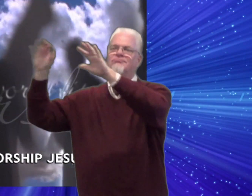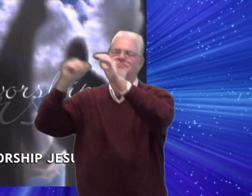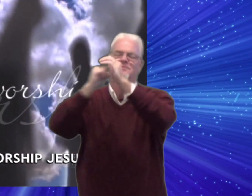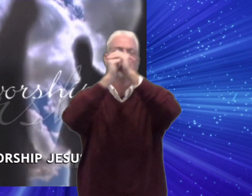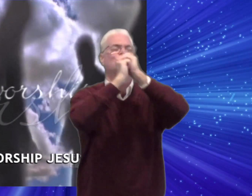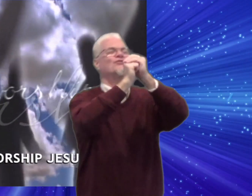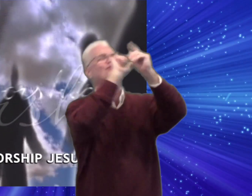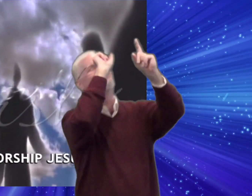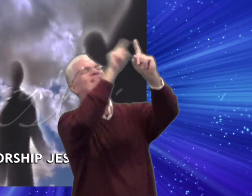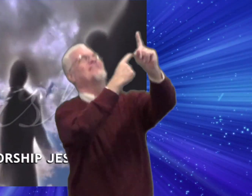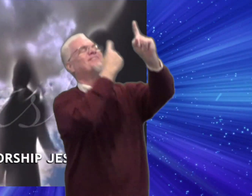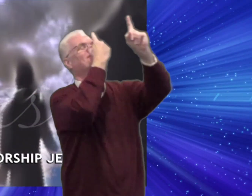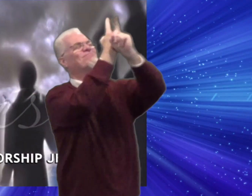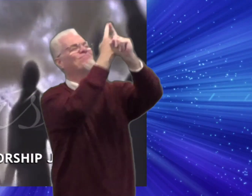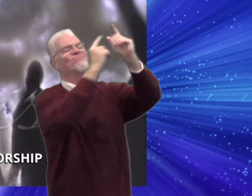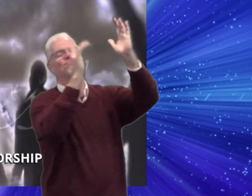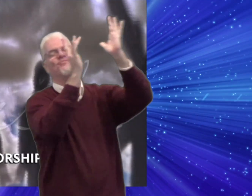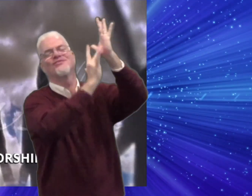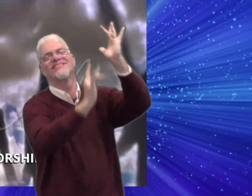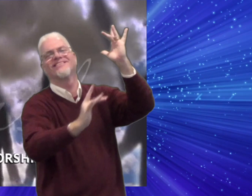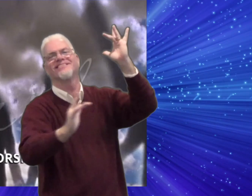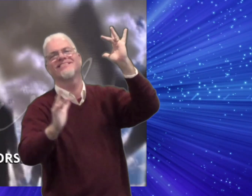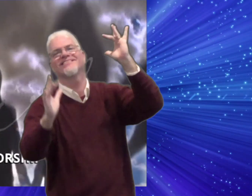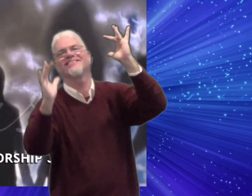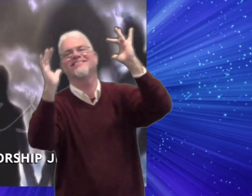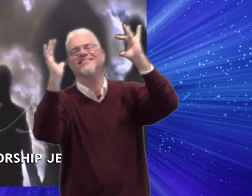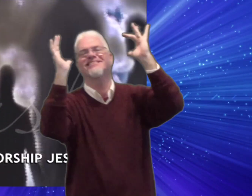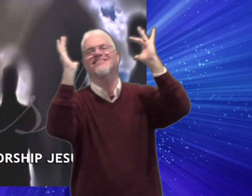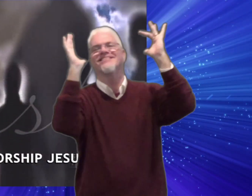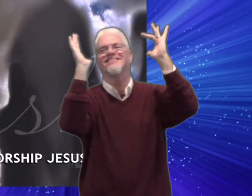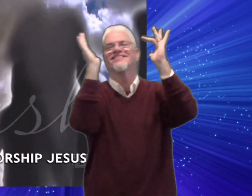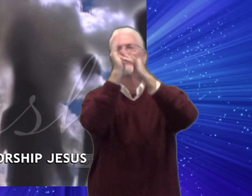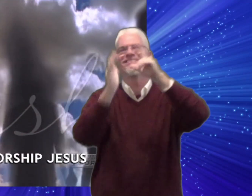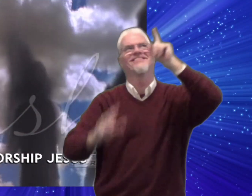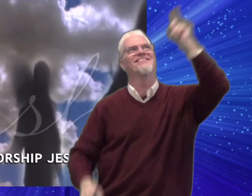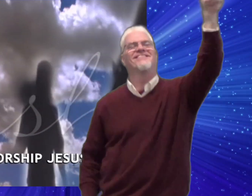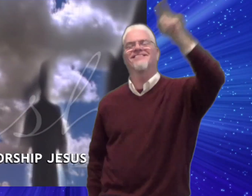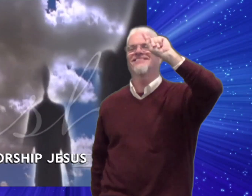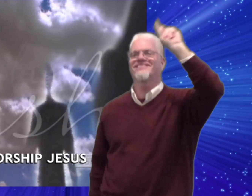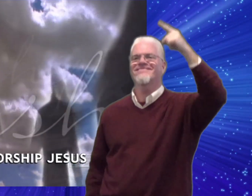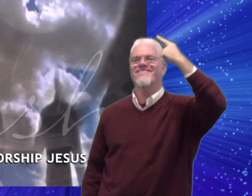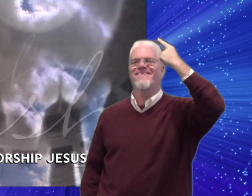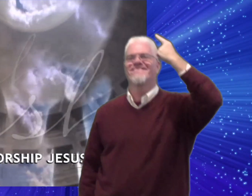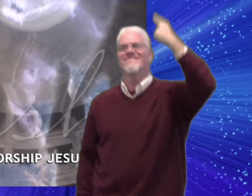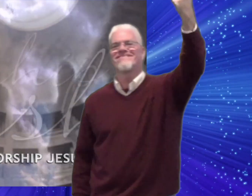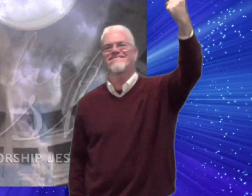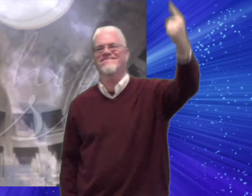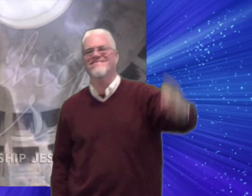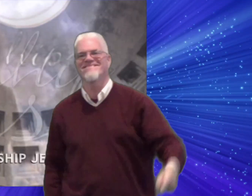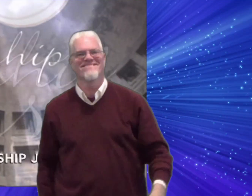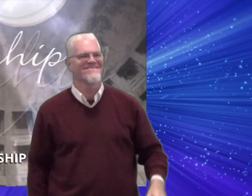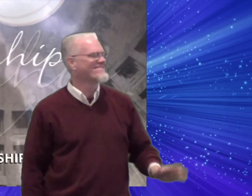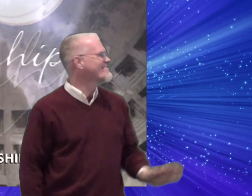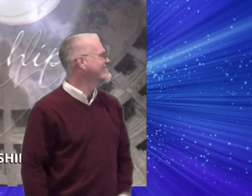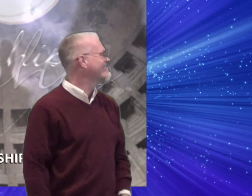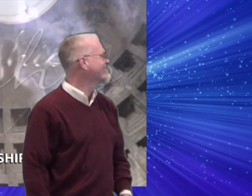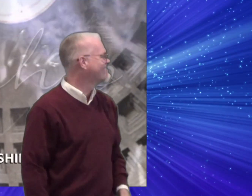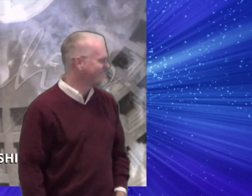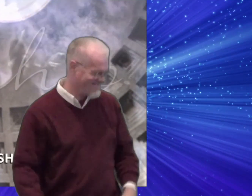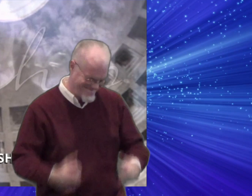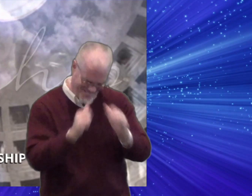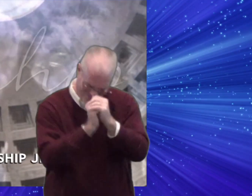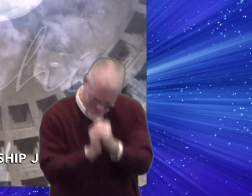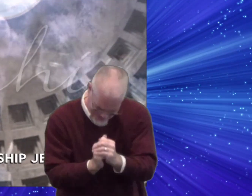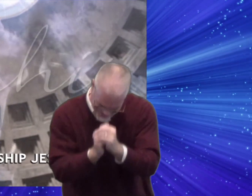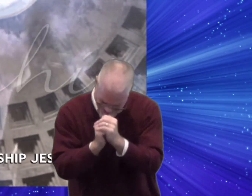worship Jesus Yes we will bow